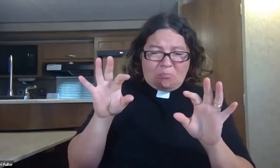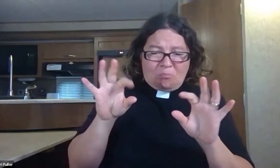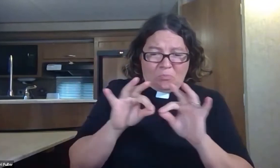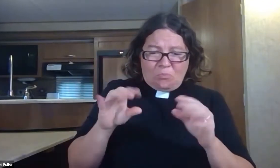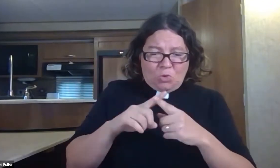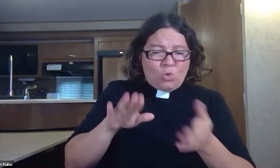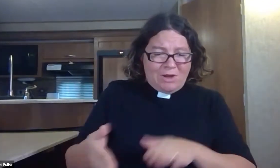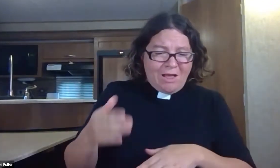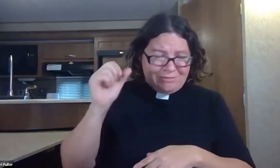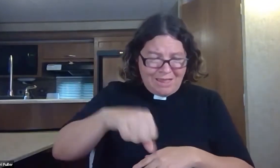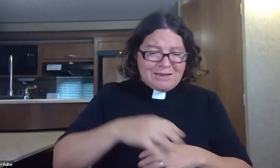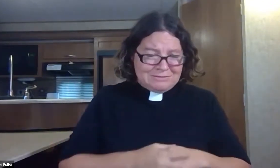even to the point of death.